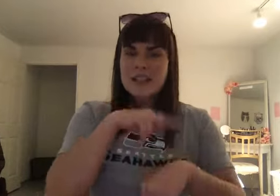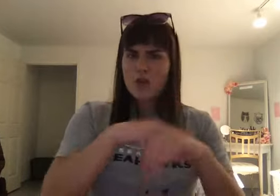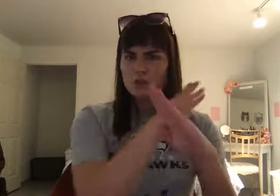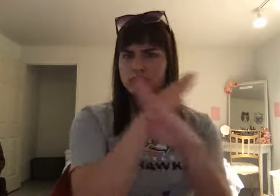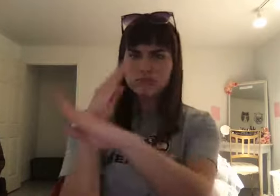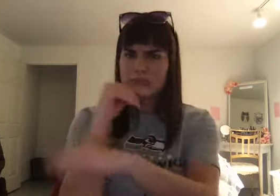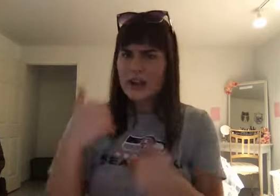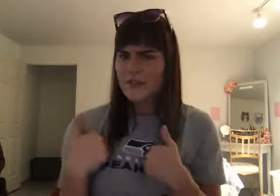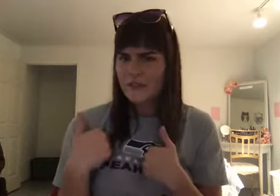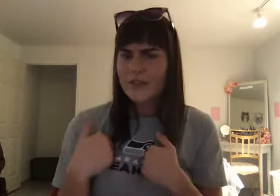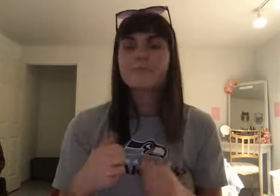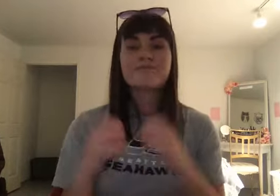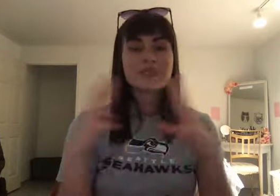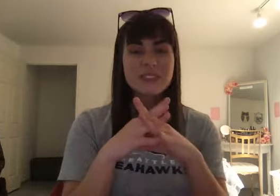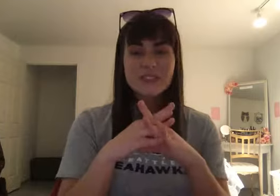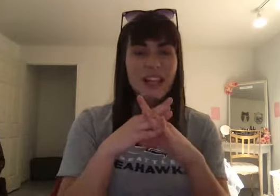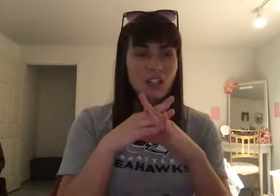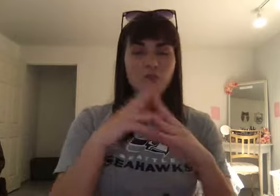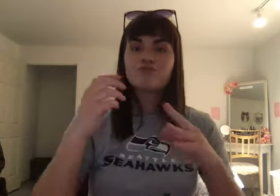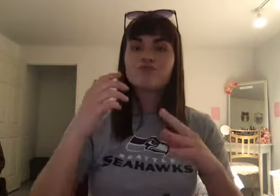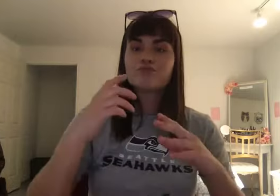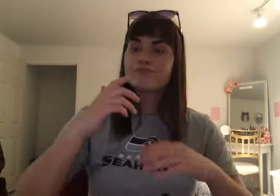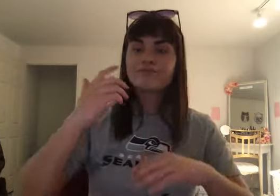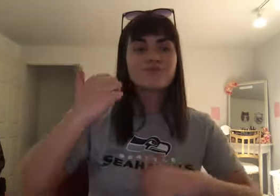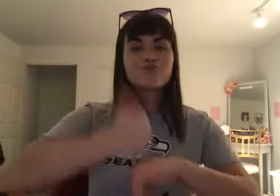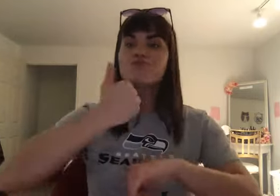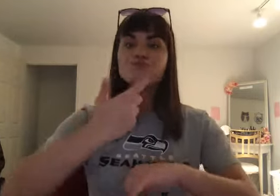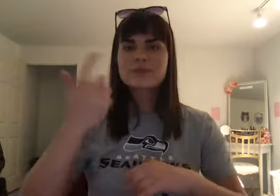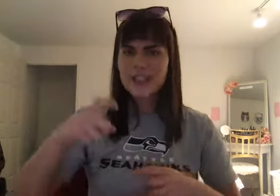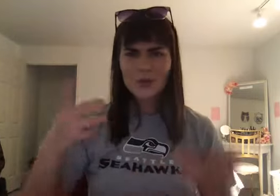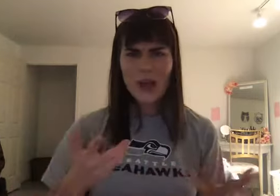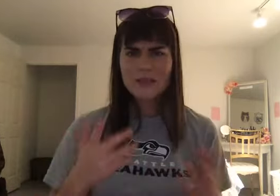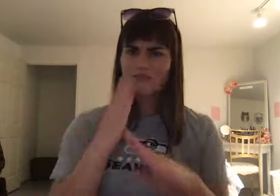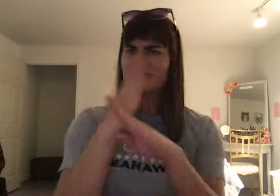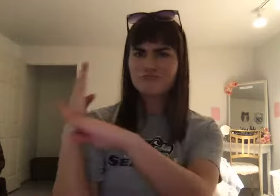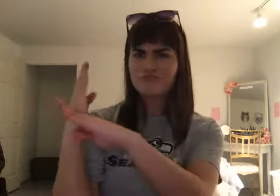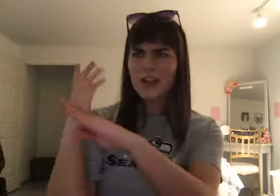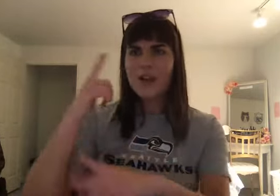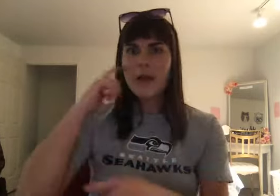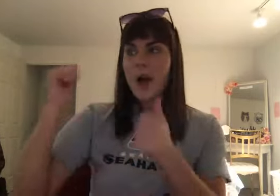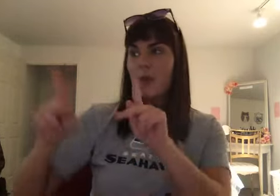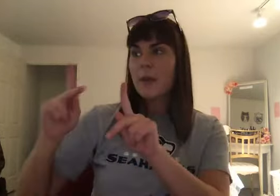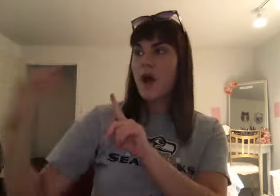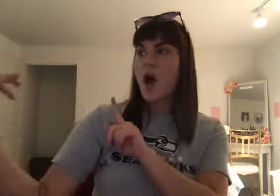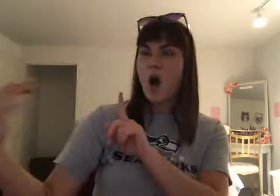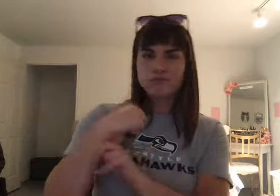to really arise, you need some sort of barrier to stop other peoples from coming in and wiping you out. A lot of times that could be